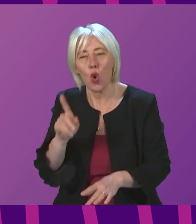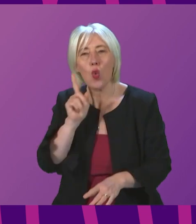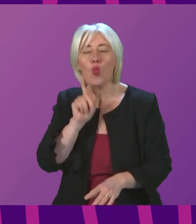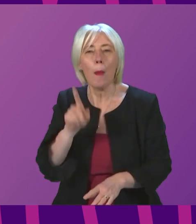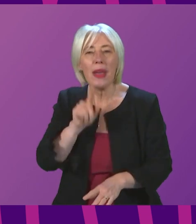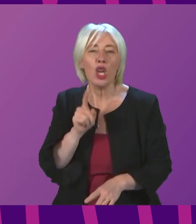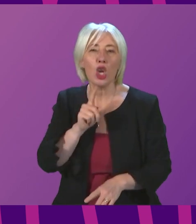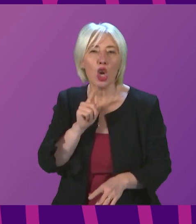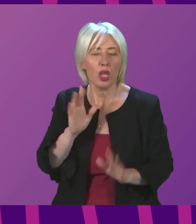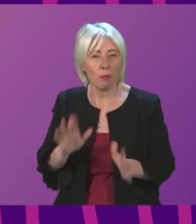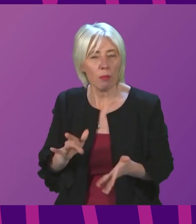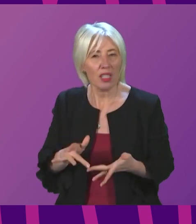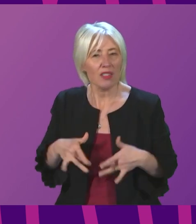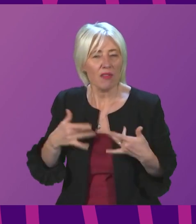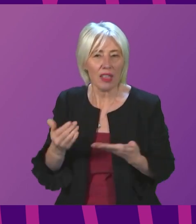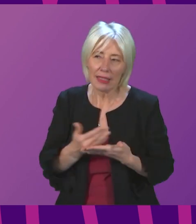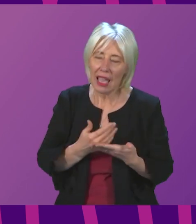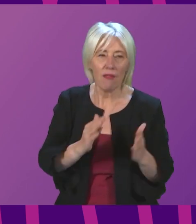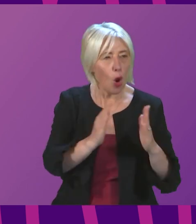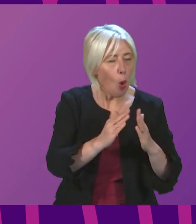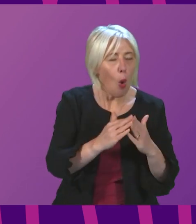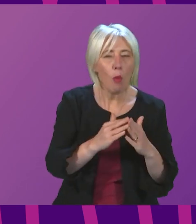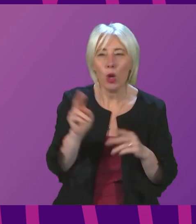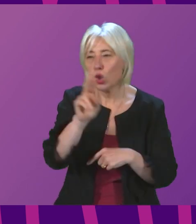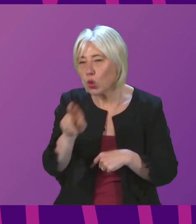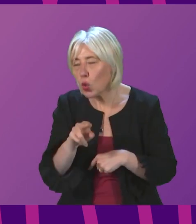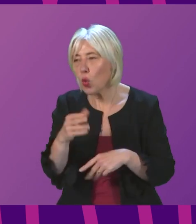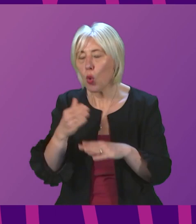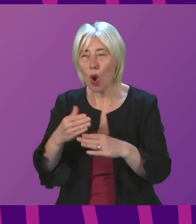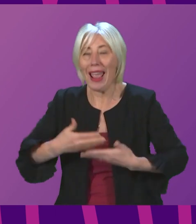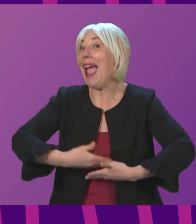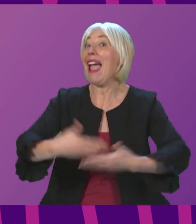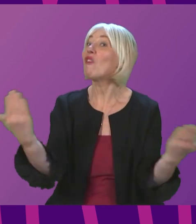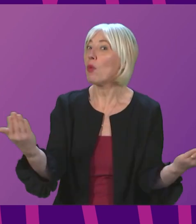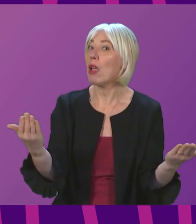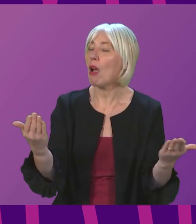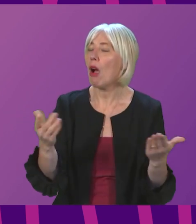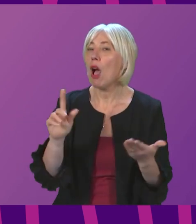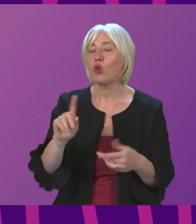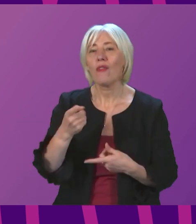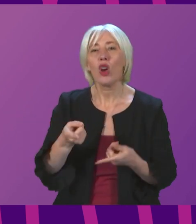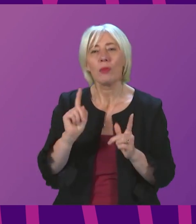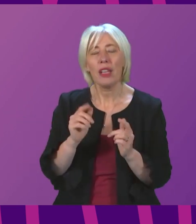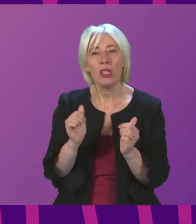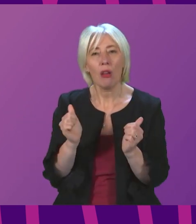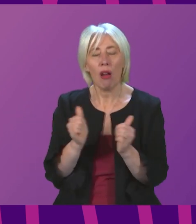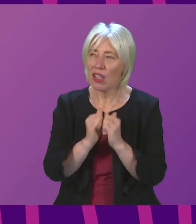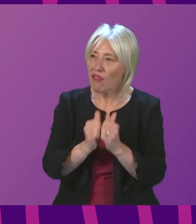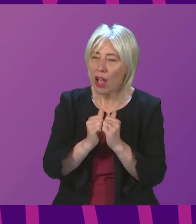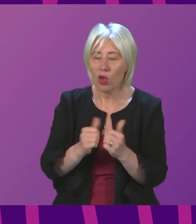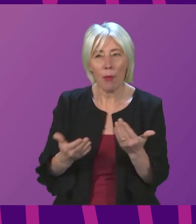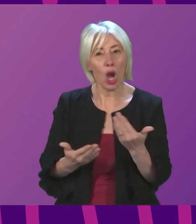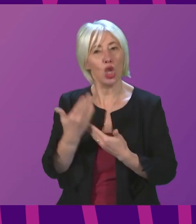and feeling safe at home, school, work, everywhere. Would the First Minister see the value in a fundamentally new approach?